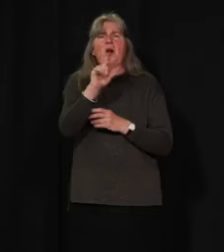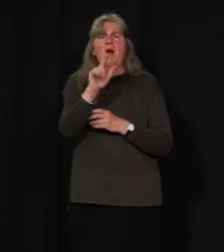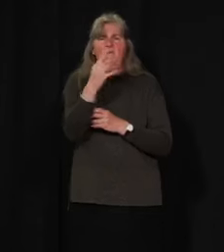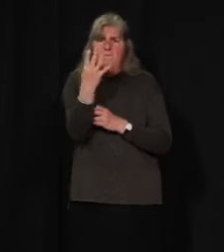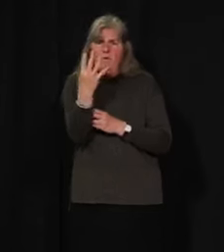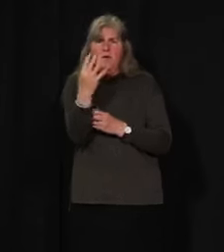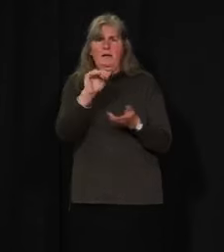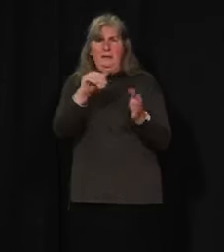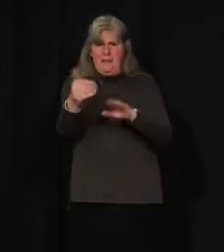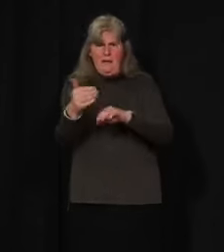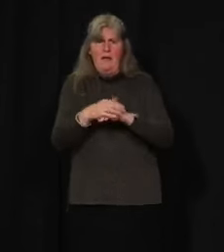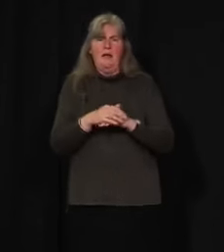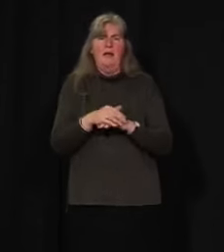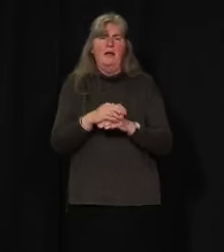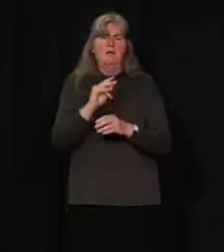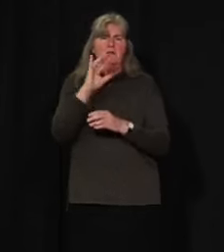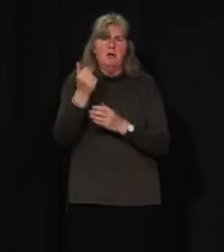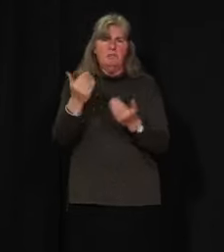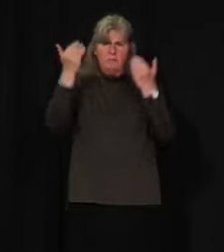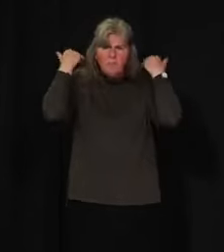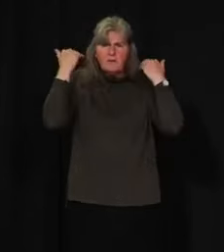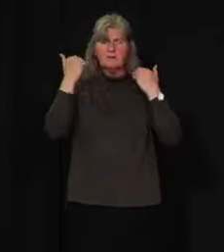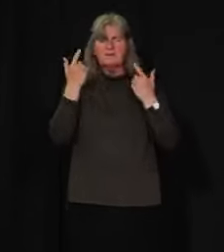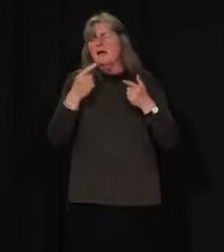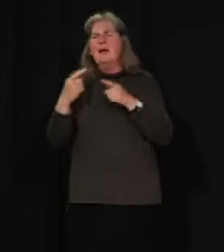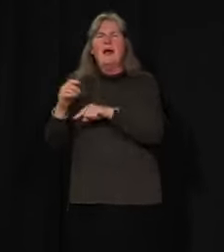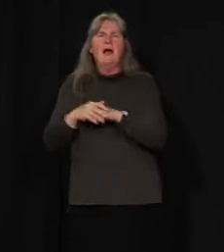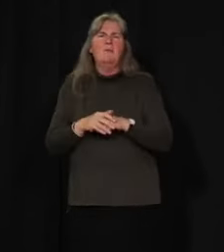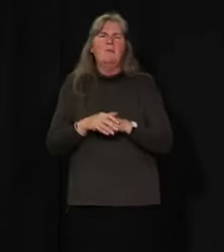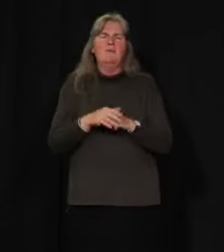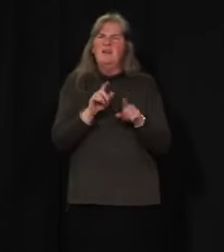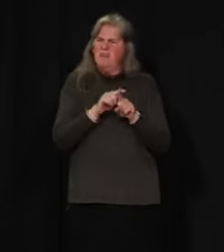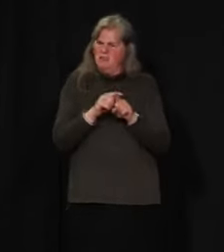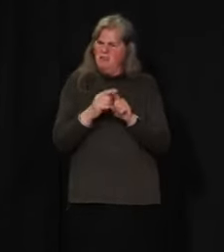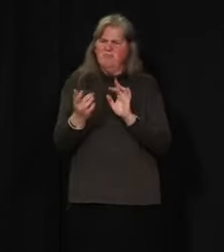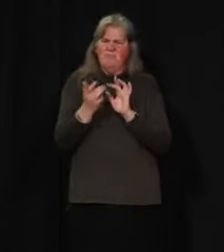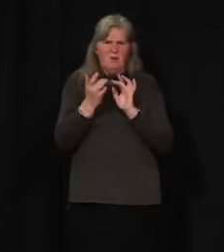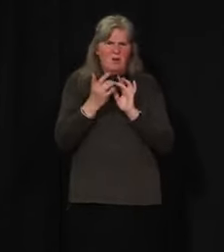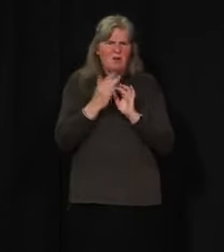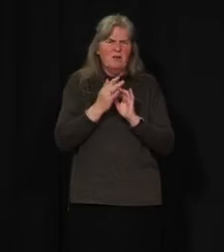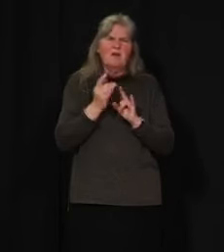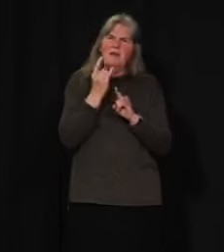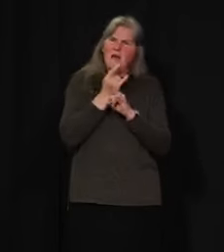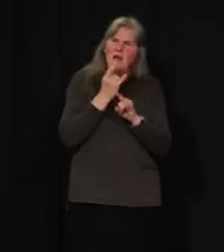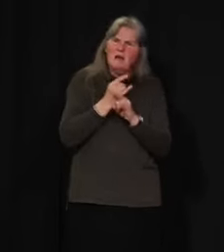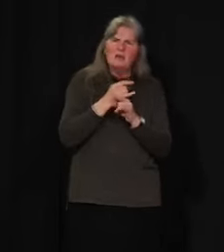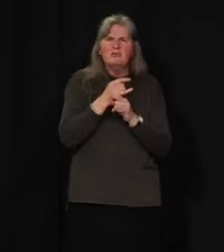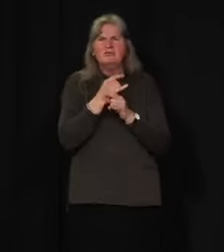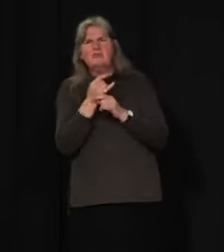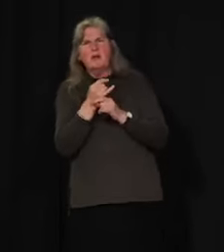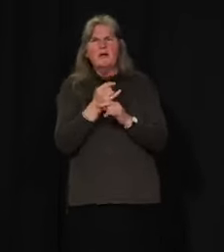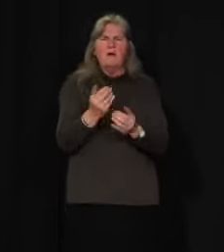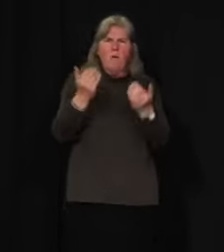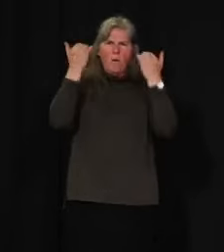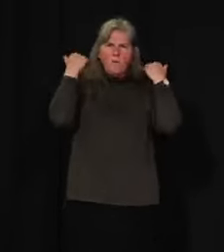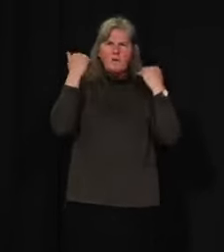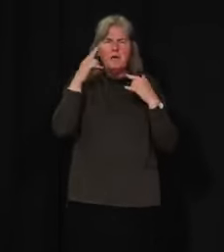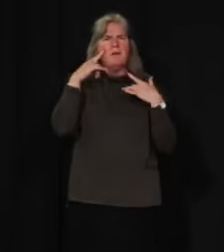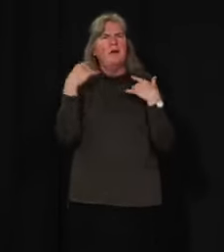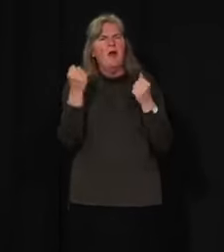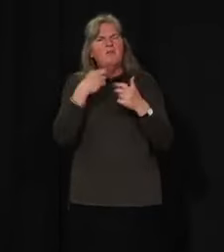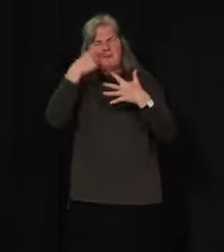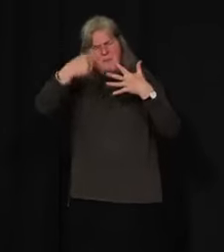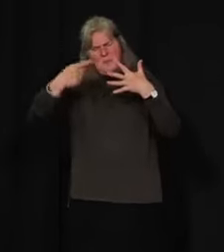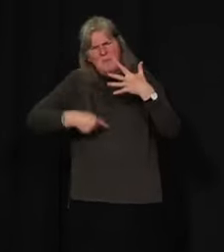EMS have noted similar increases in calls for alcohol intoxication and overdoses and mental health